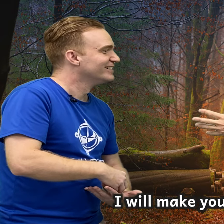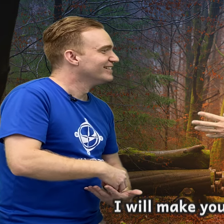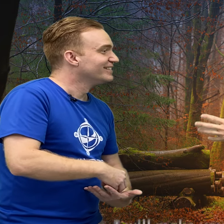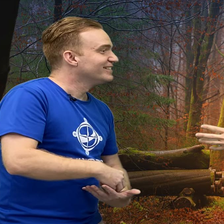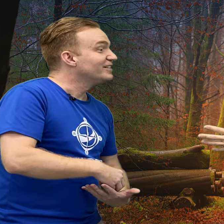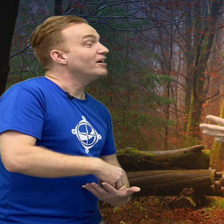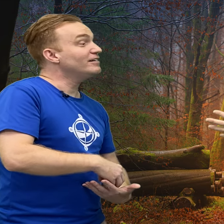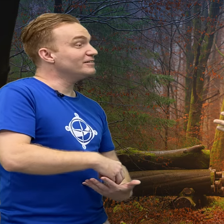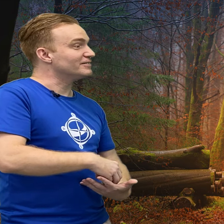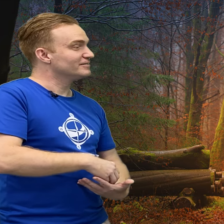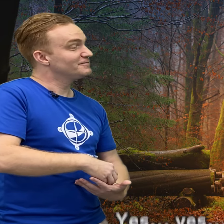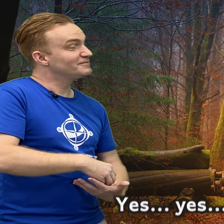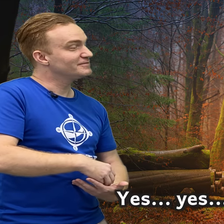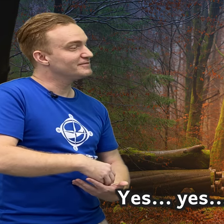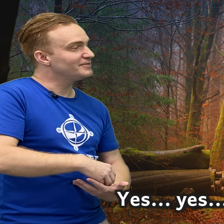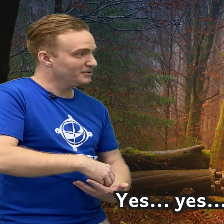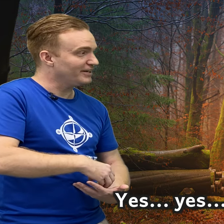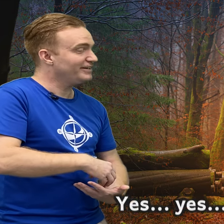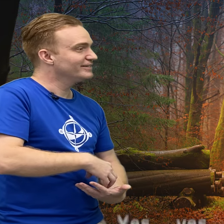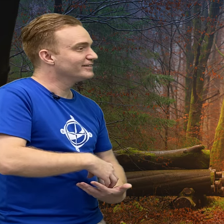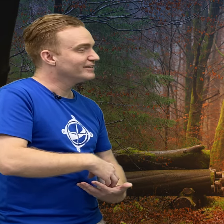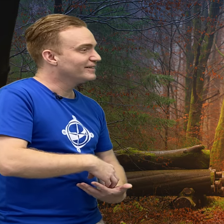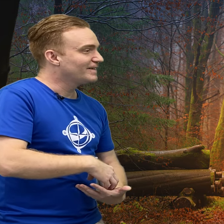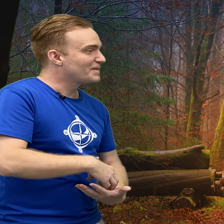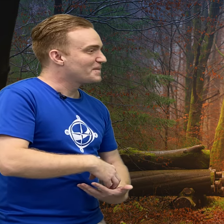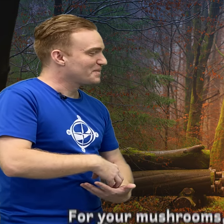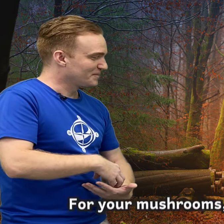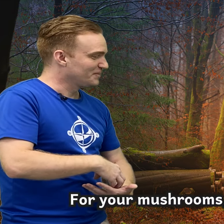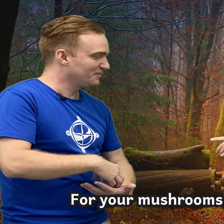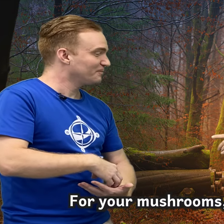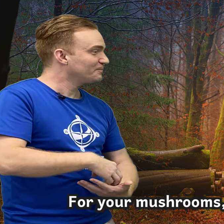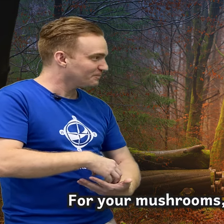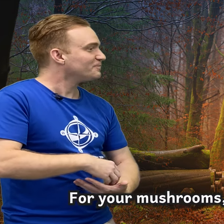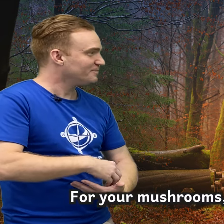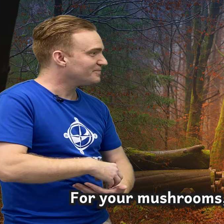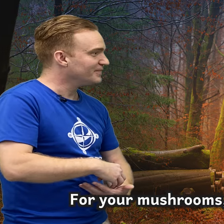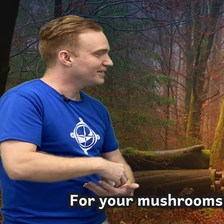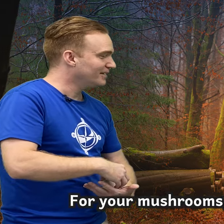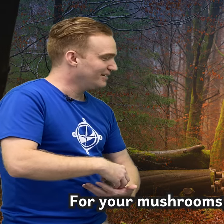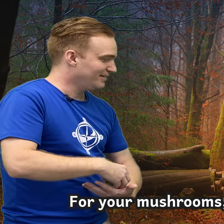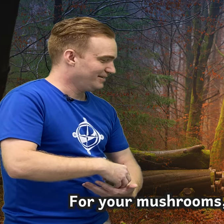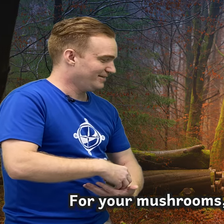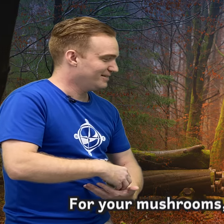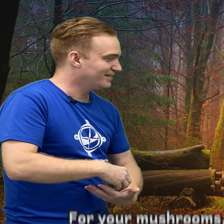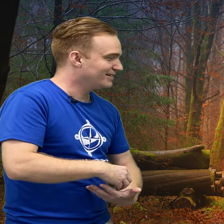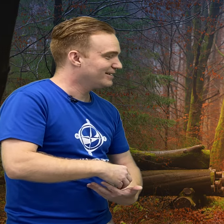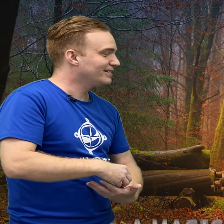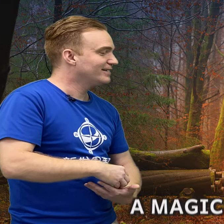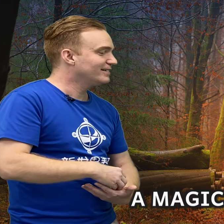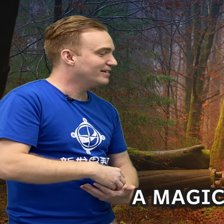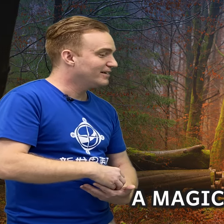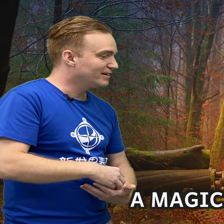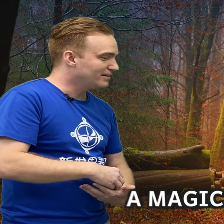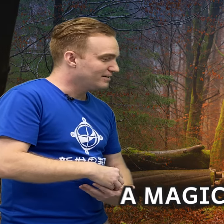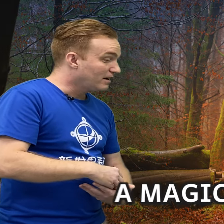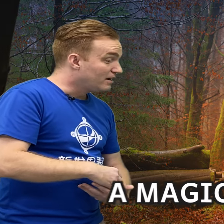Oh, yes, yes, yes. For your mushrooms, I have here a magic pot.